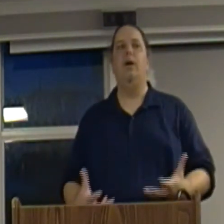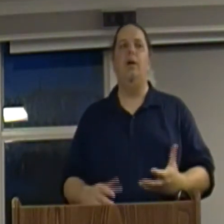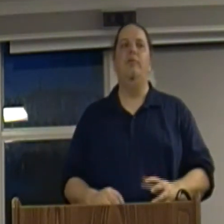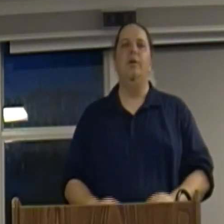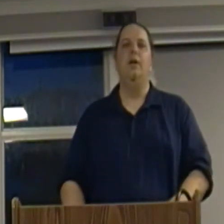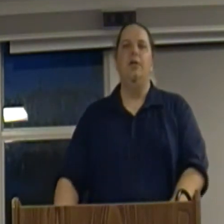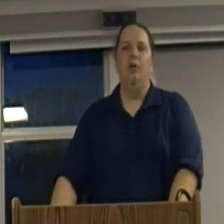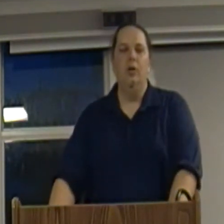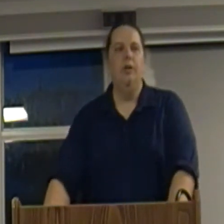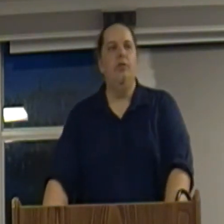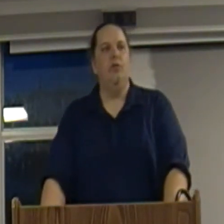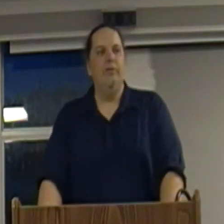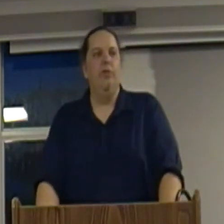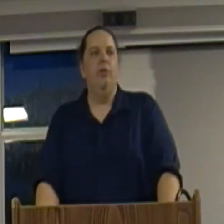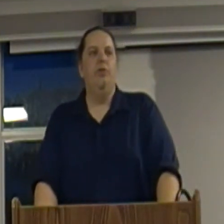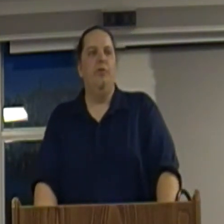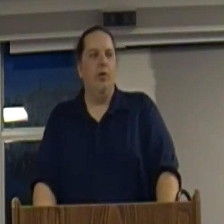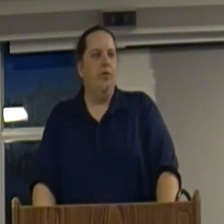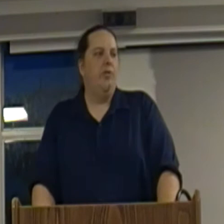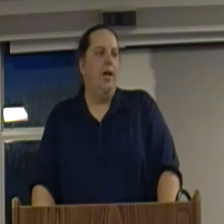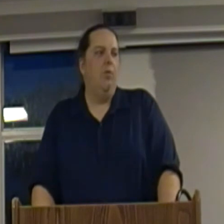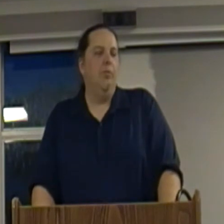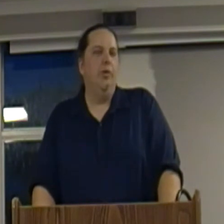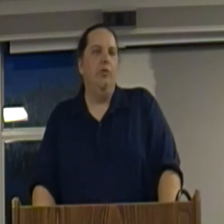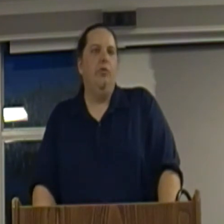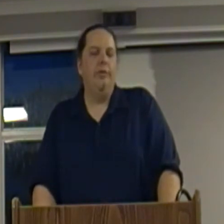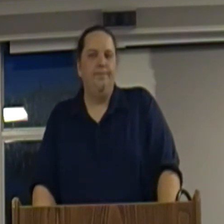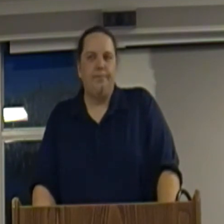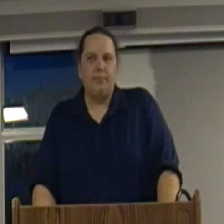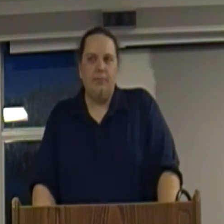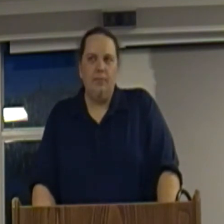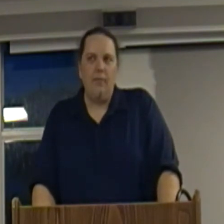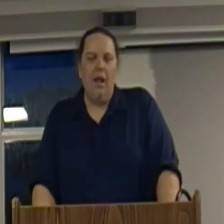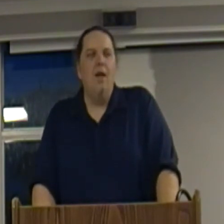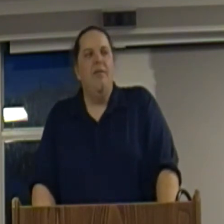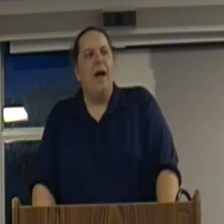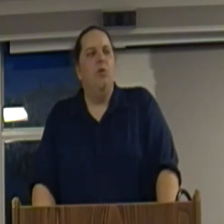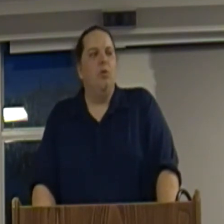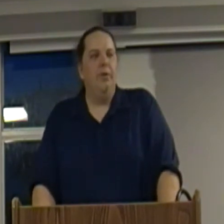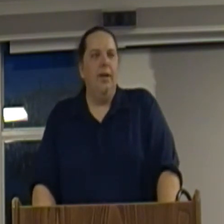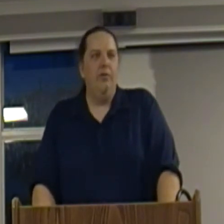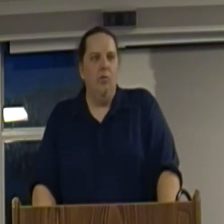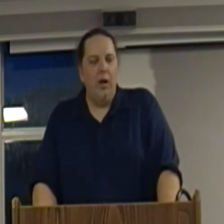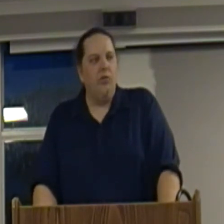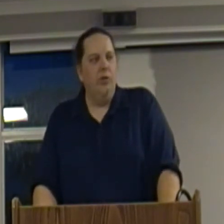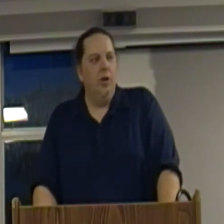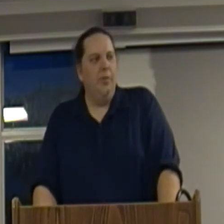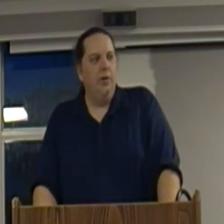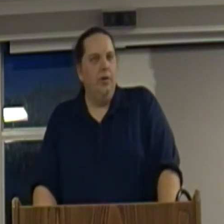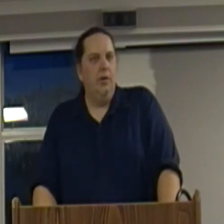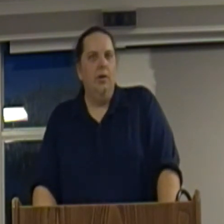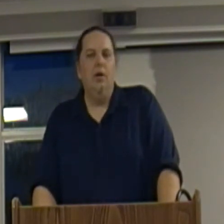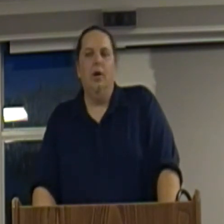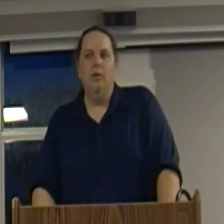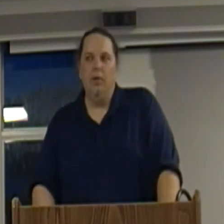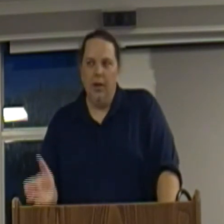of the goods and services for a society were produced. That was replaced in Western Europe, or in,